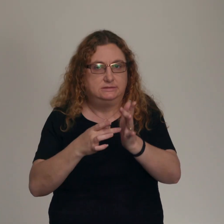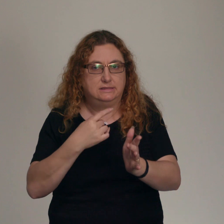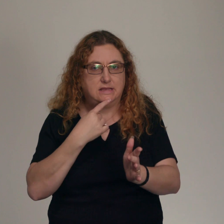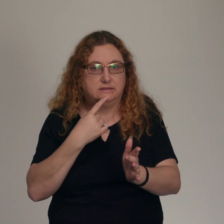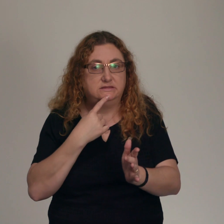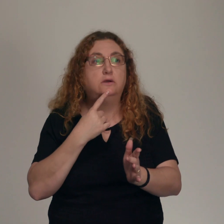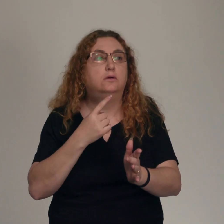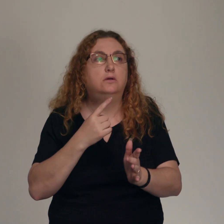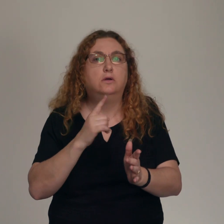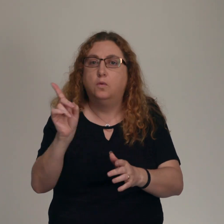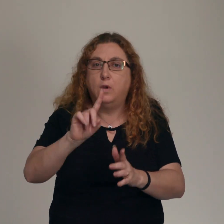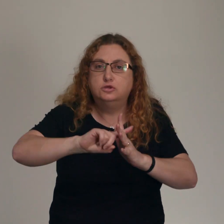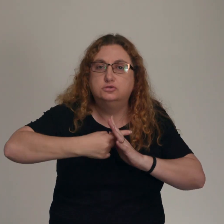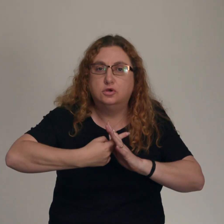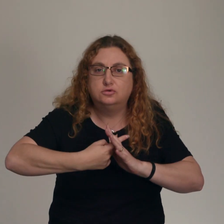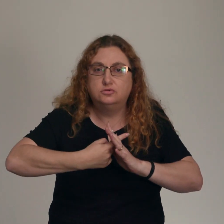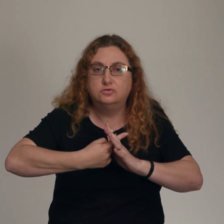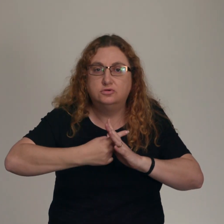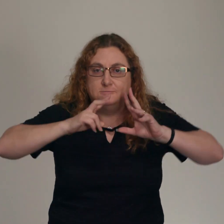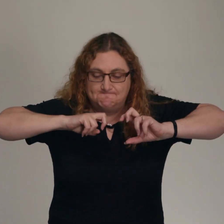that's actually the heart of the matter.